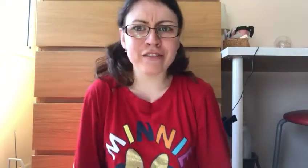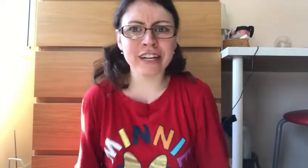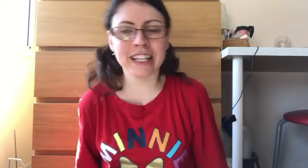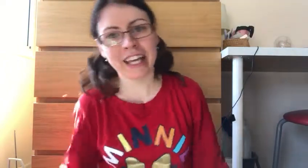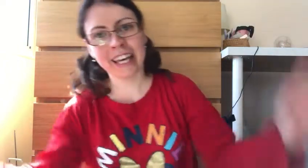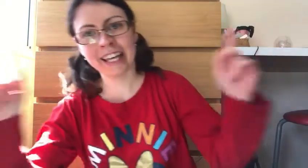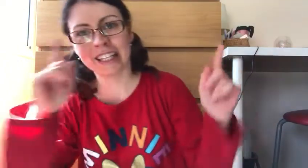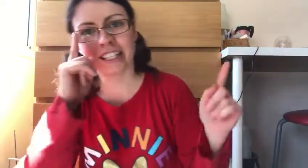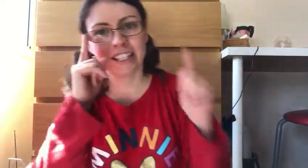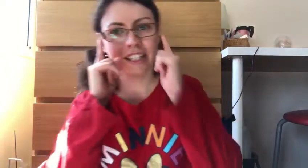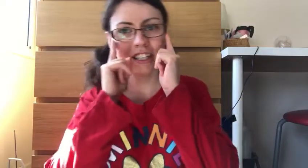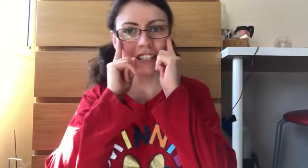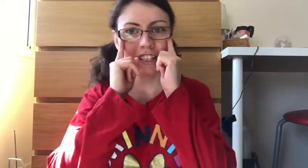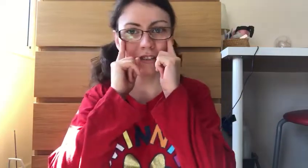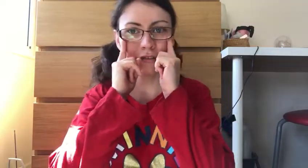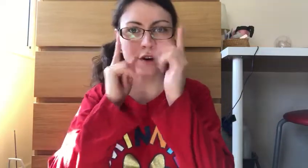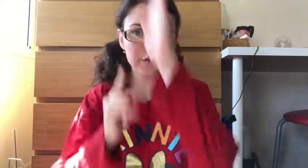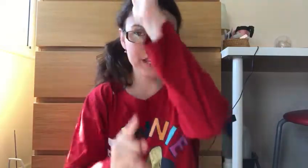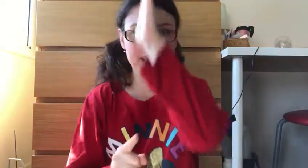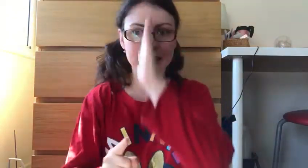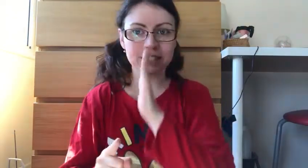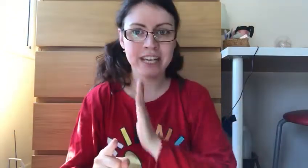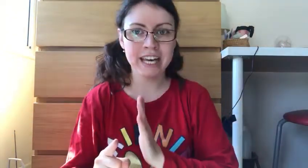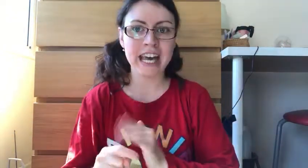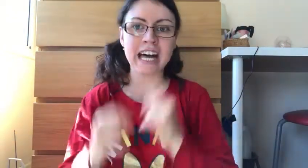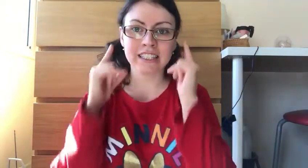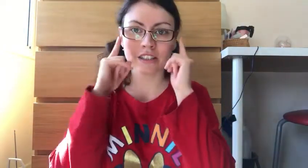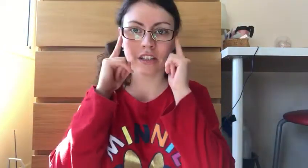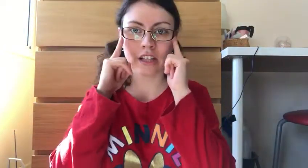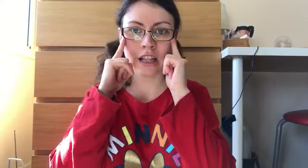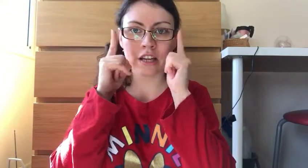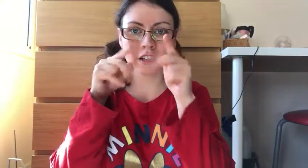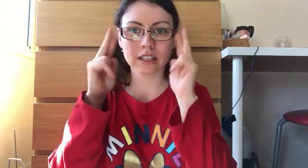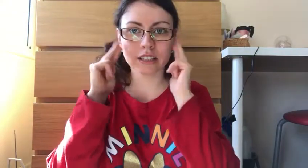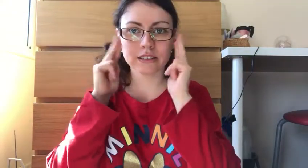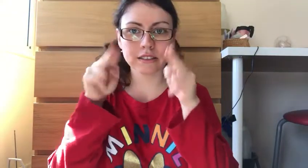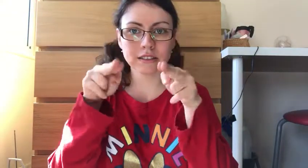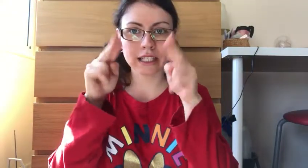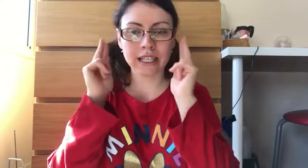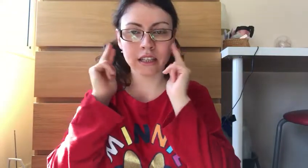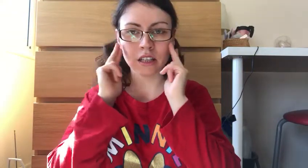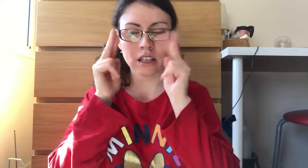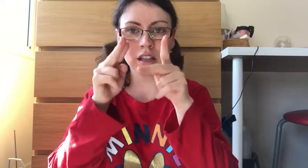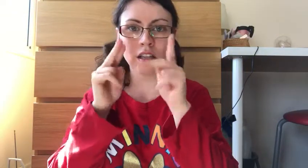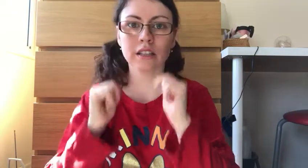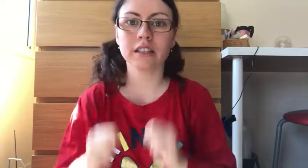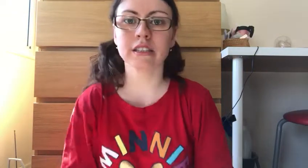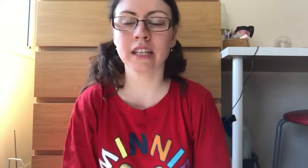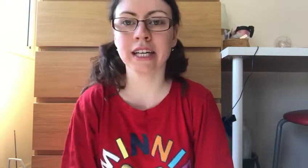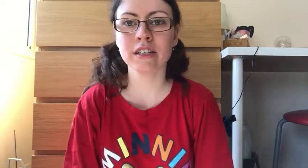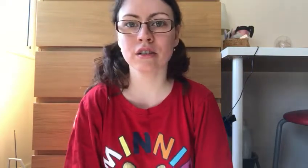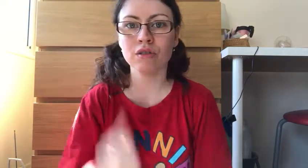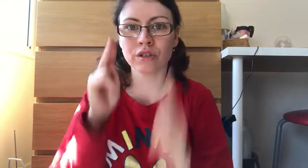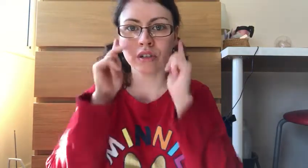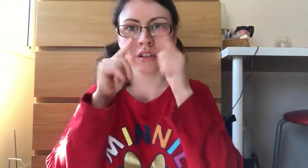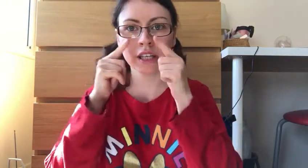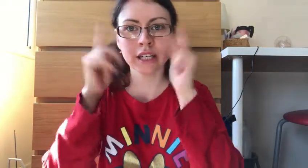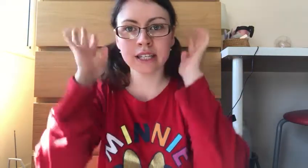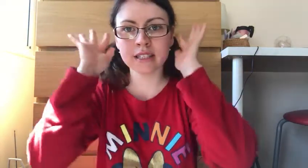really focused today and look and look. Okay so use your looking eyes,